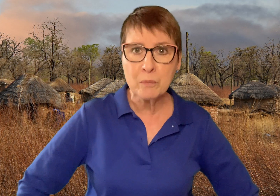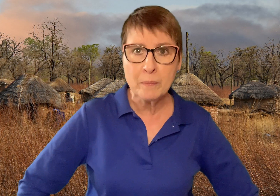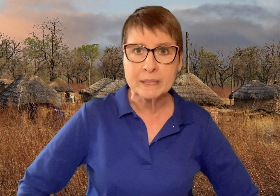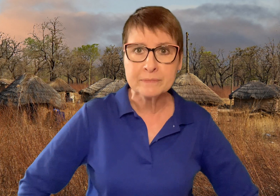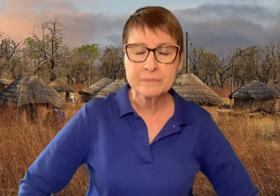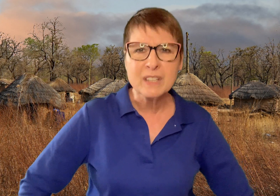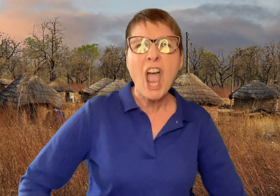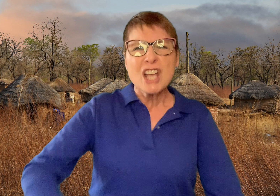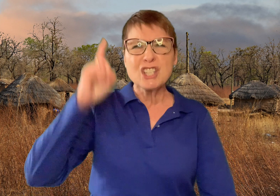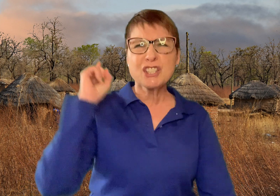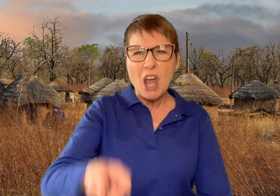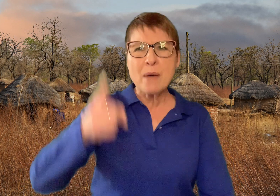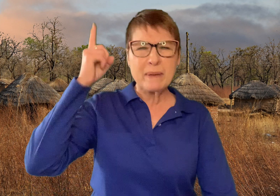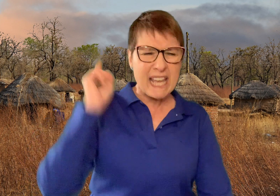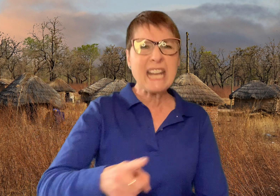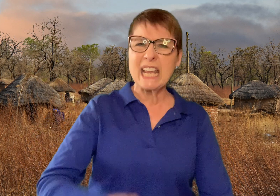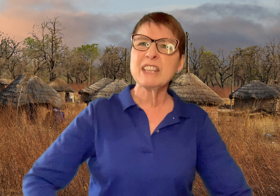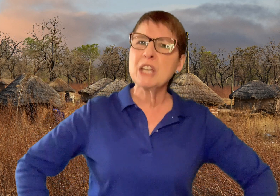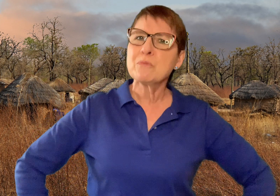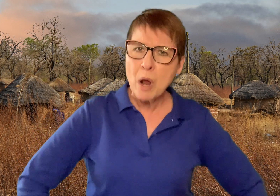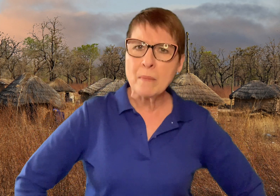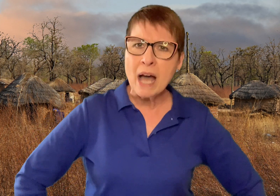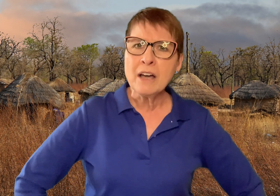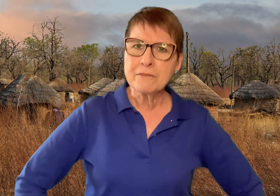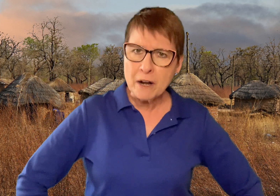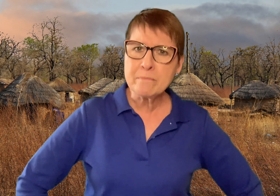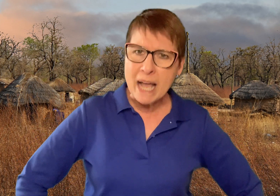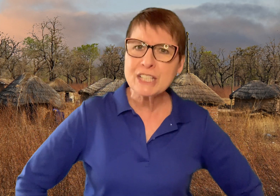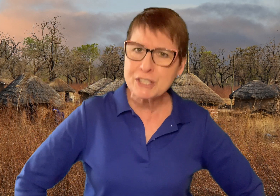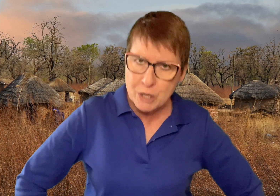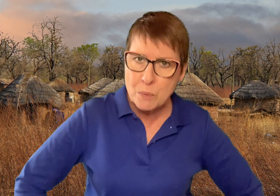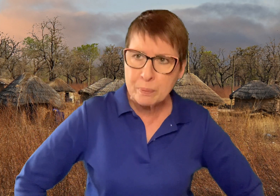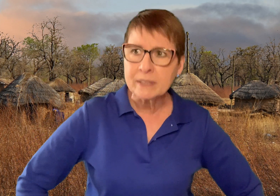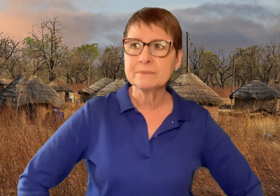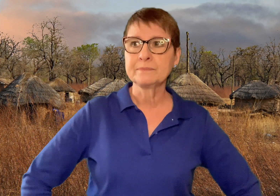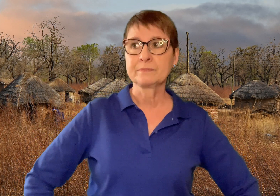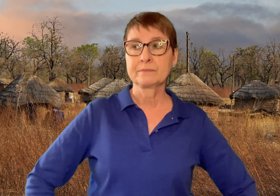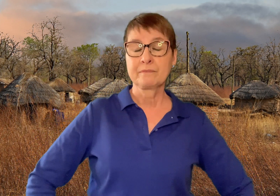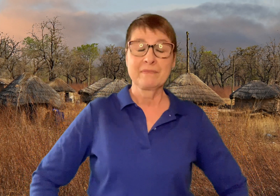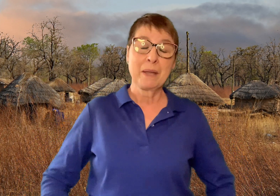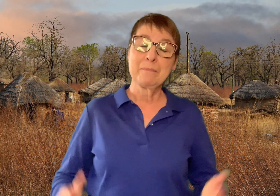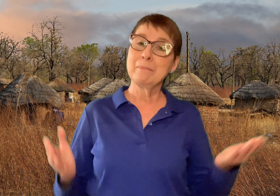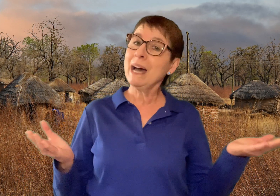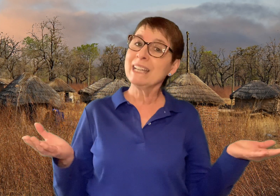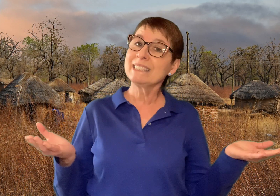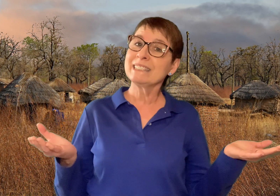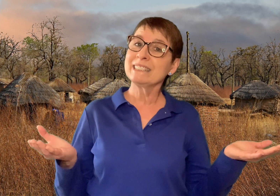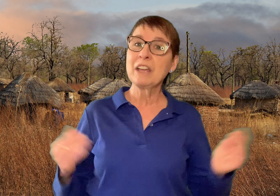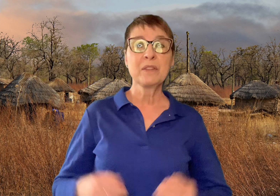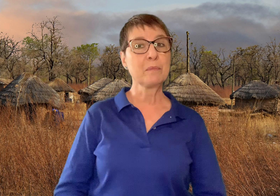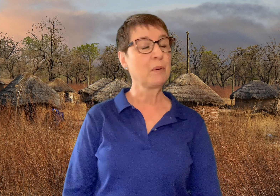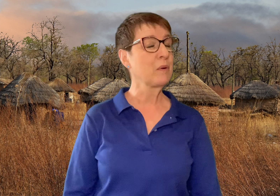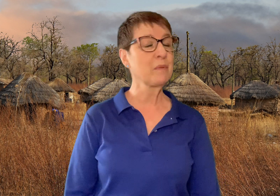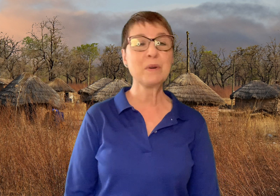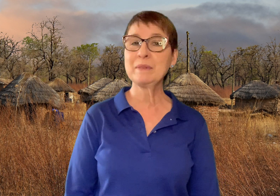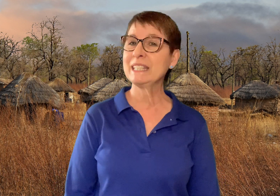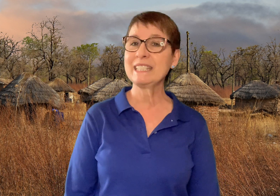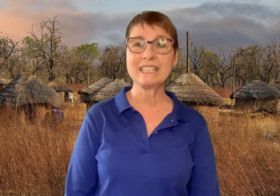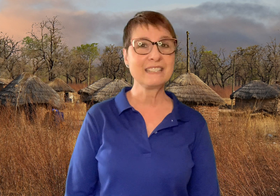woman, Stop eating the aroma from my soup! But the poor woman did